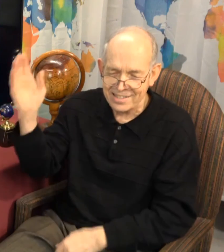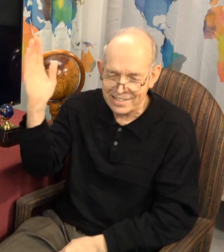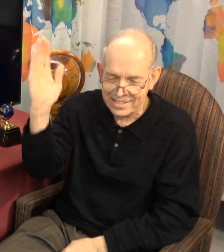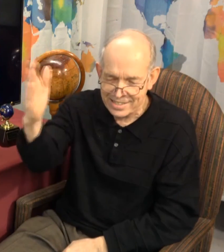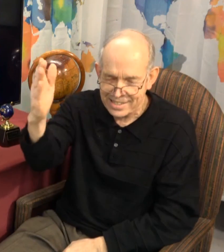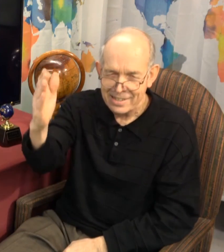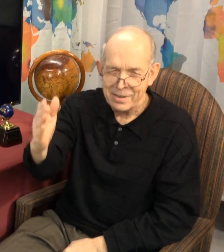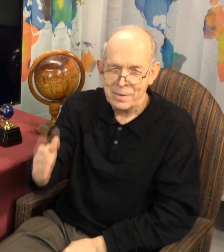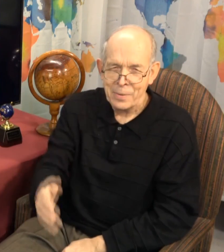Amen. Amen. Thank you.